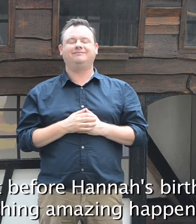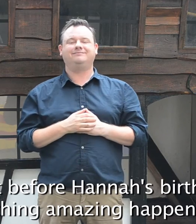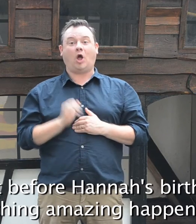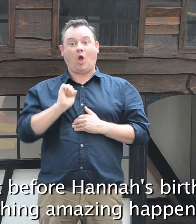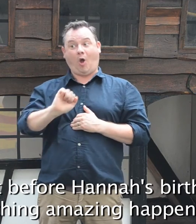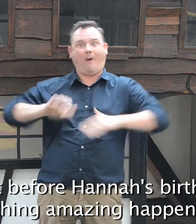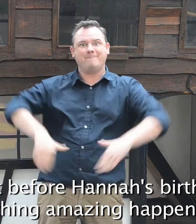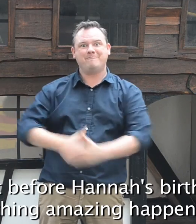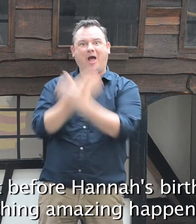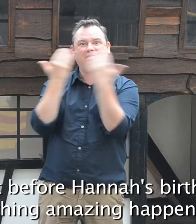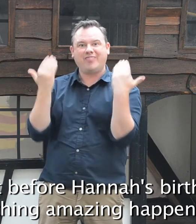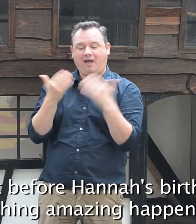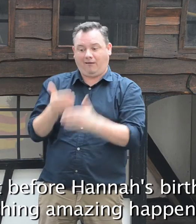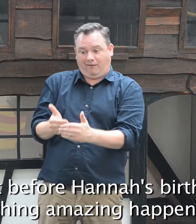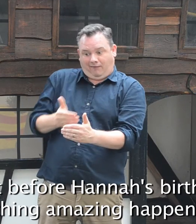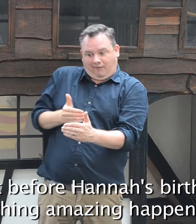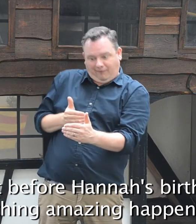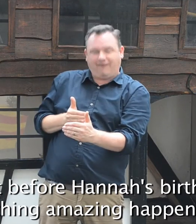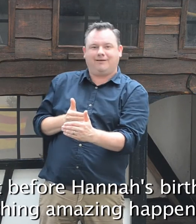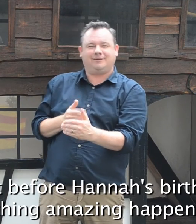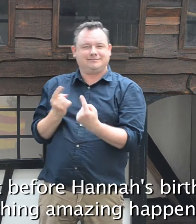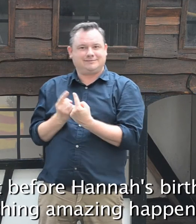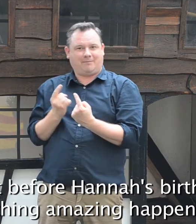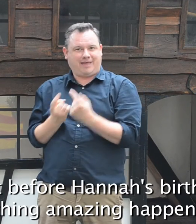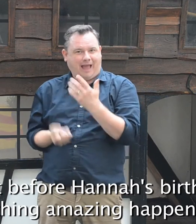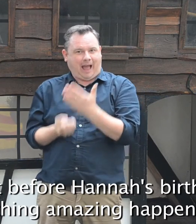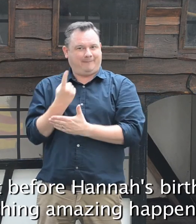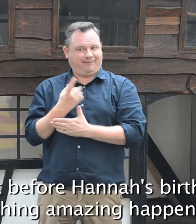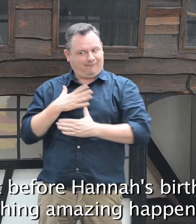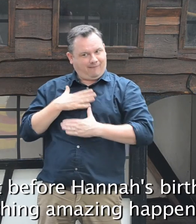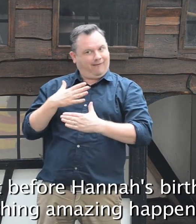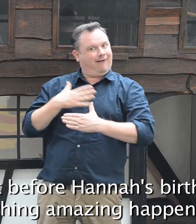The night before Hannah's birthday, something amazing happens.